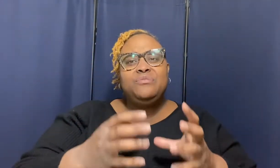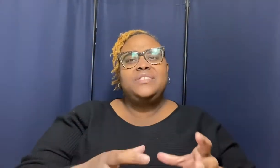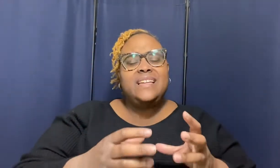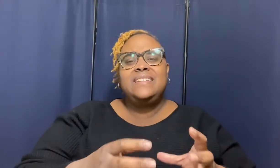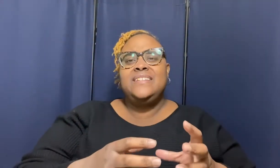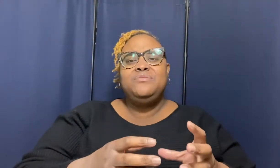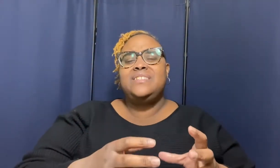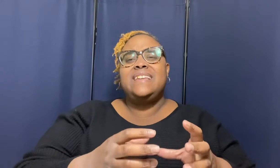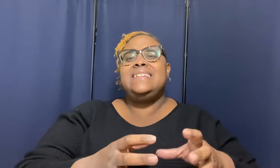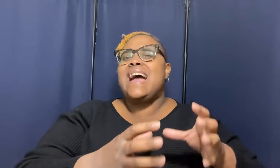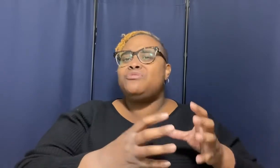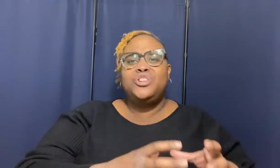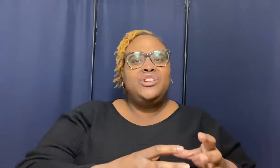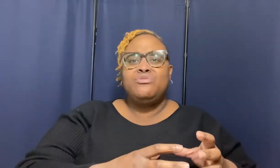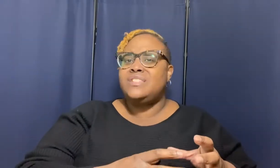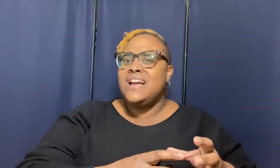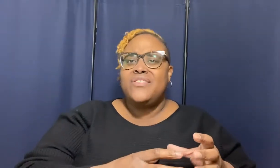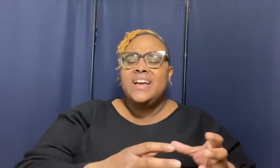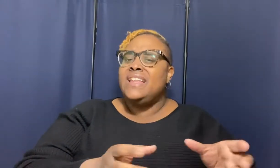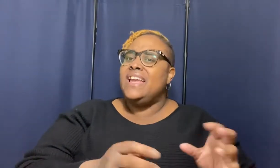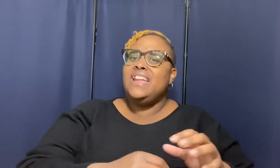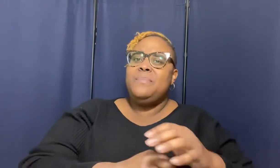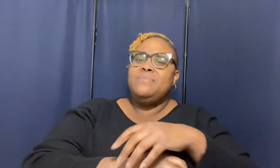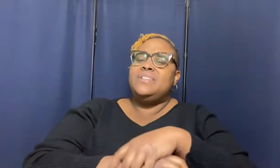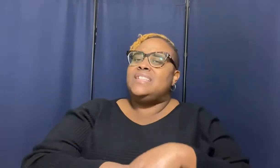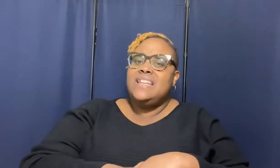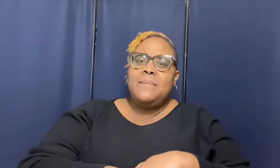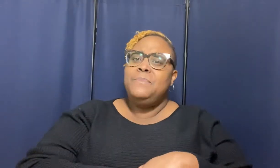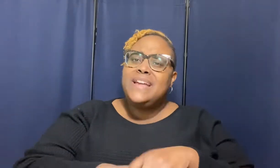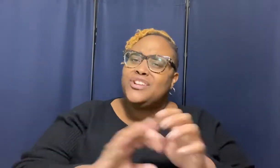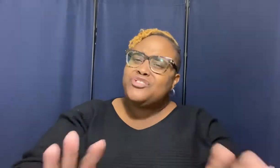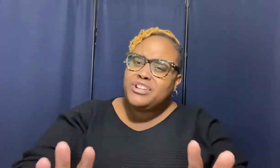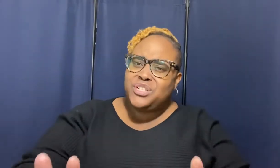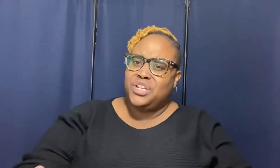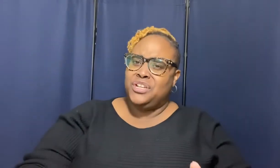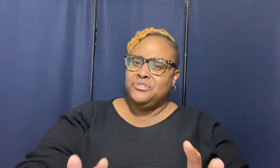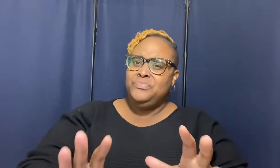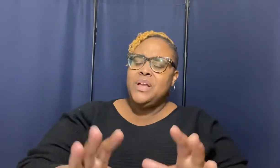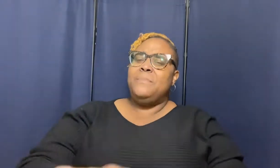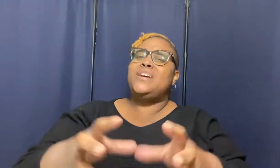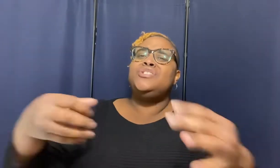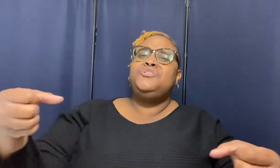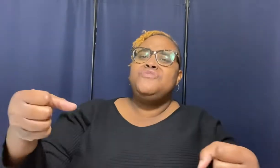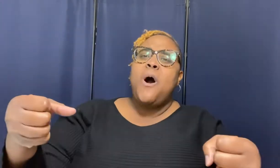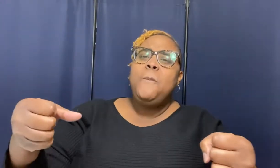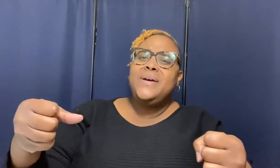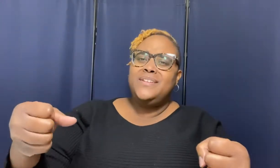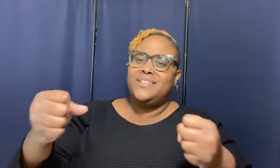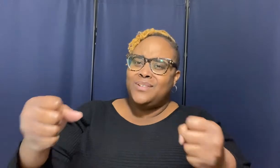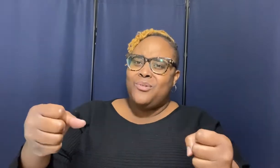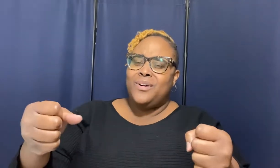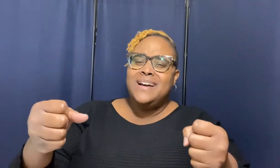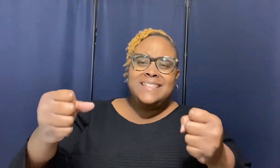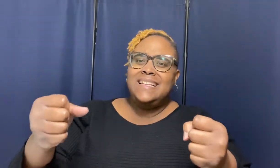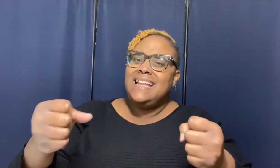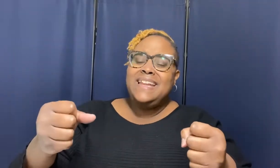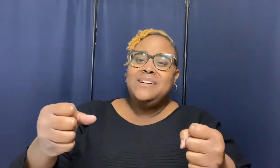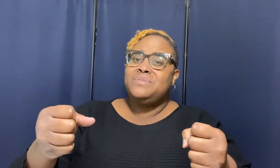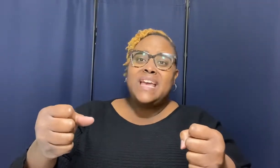said you sitting down to yourself the enemy is sitting administering to you because you've opened the door to let him tell